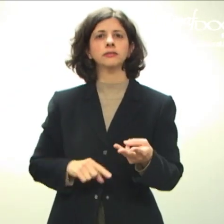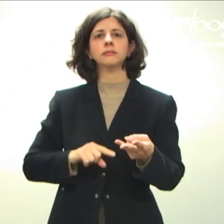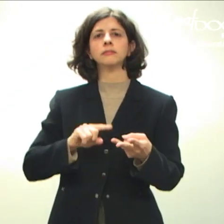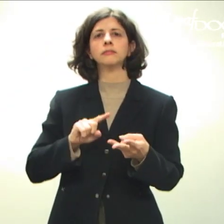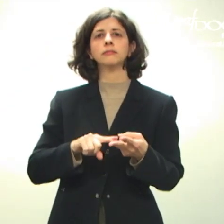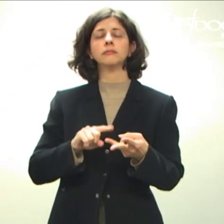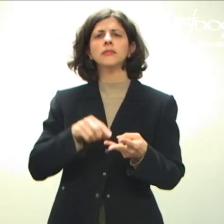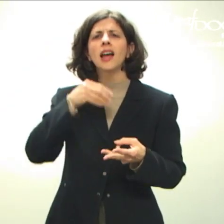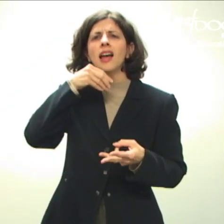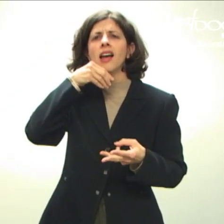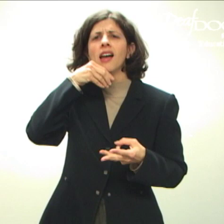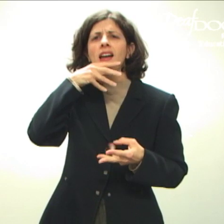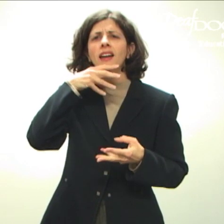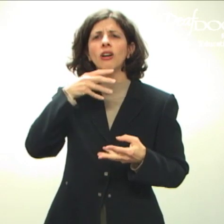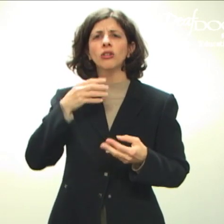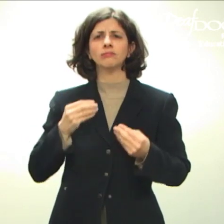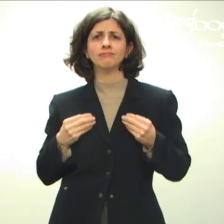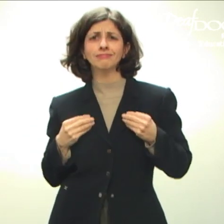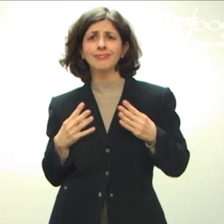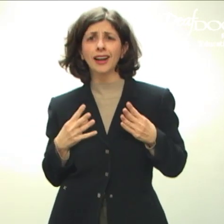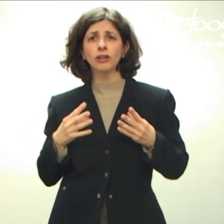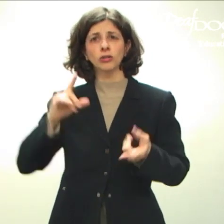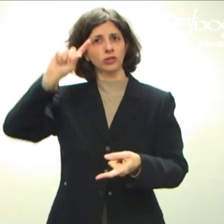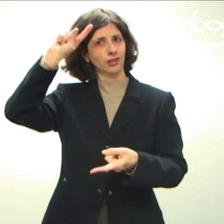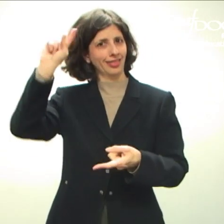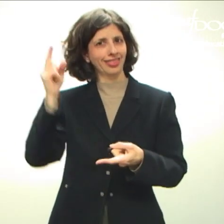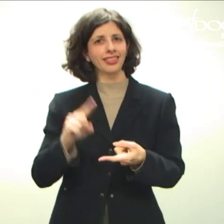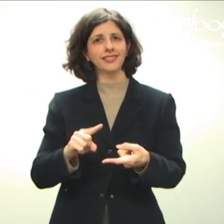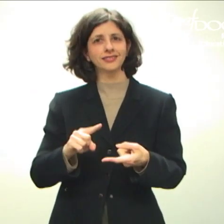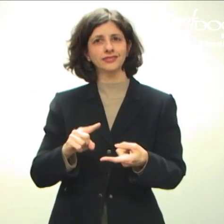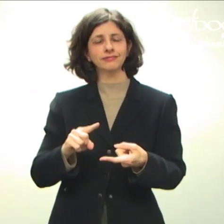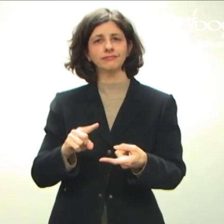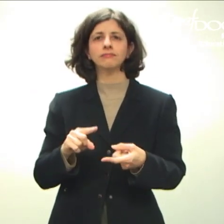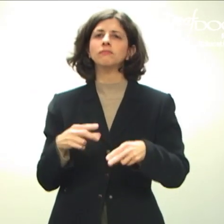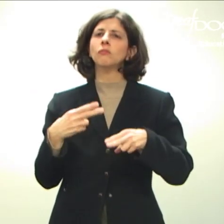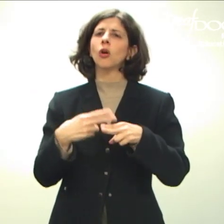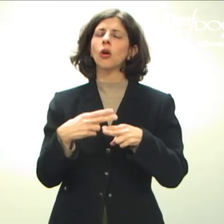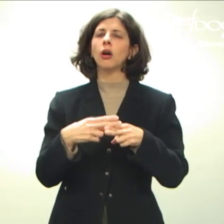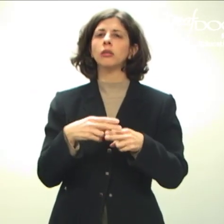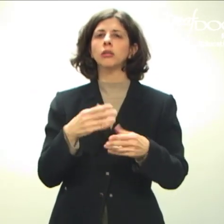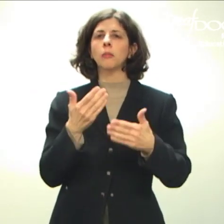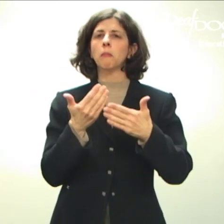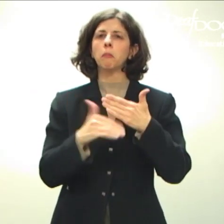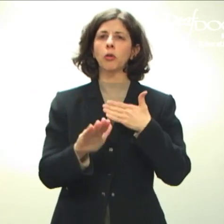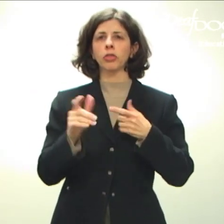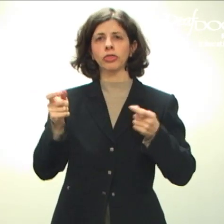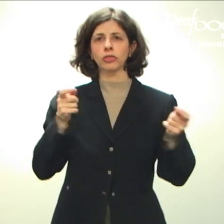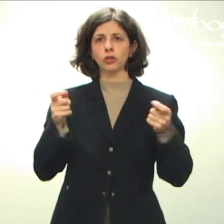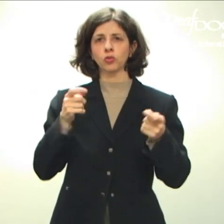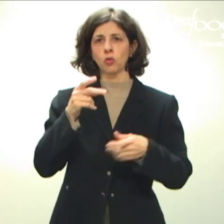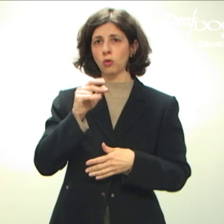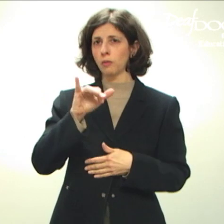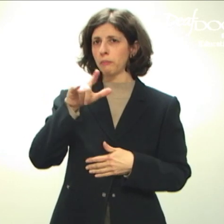as well as the hair on your chin and chest. They're called birth control pills.